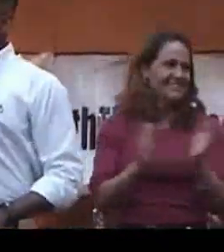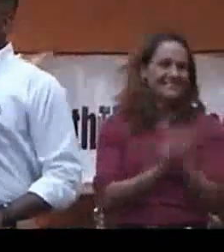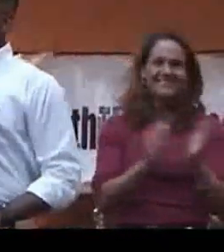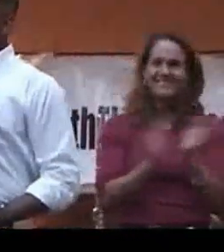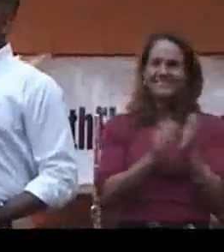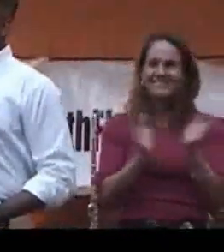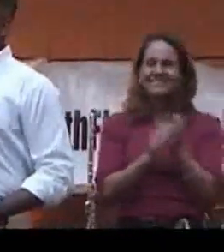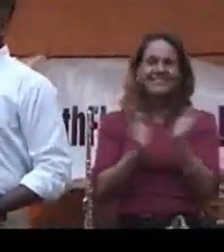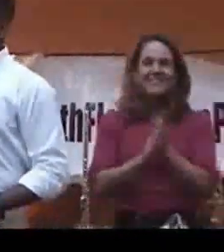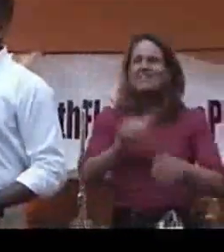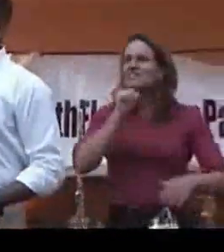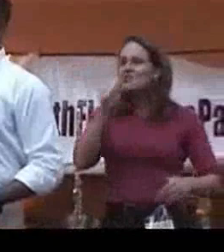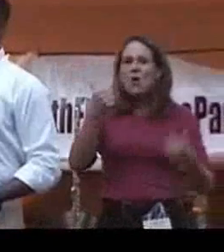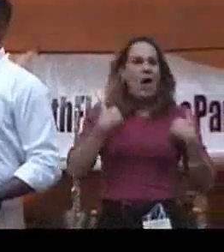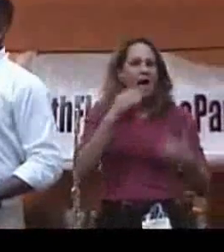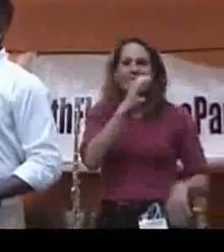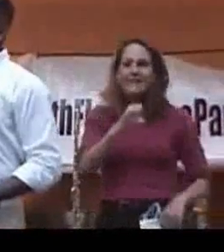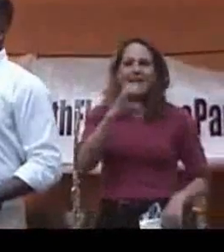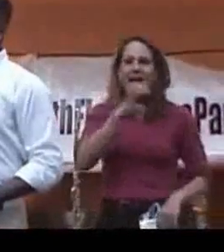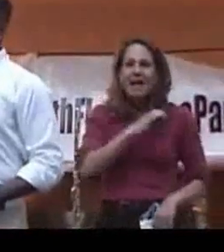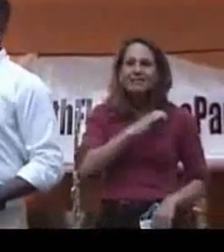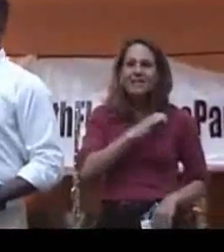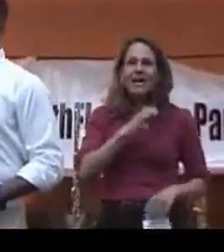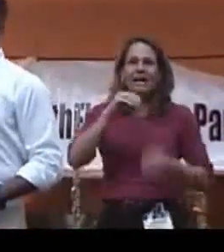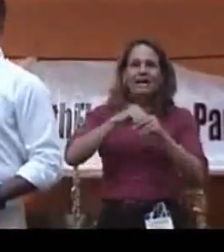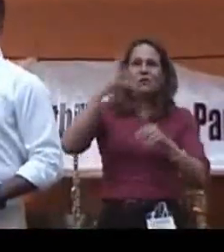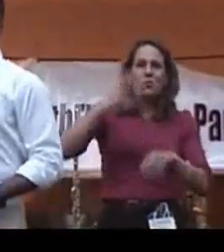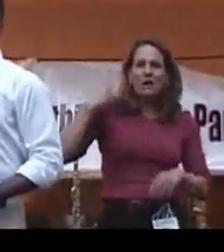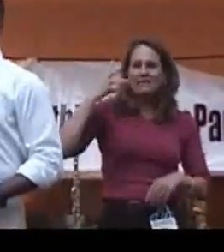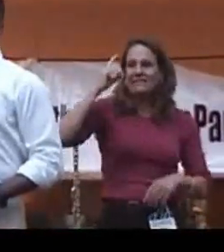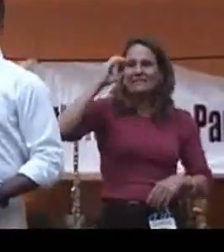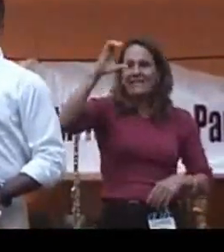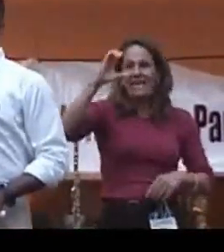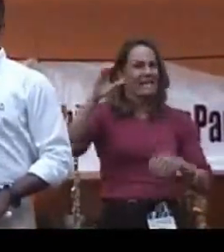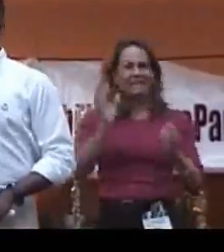And we don't have character in Washington, D.C.